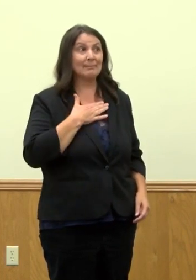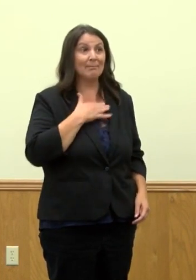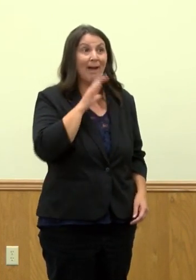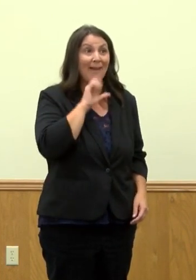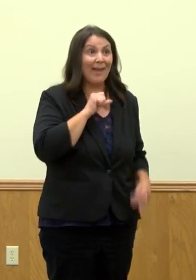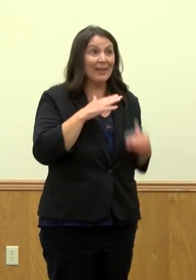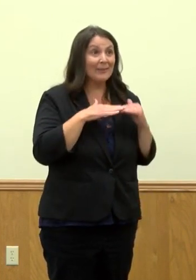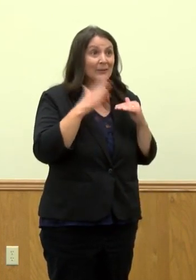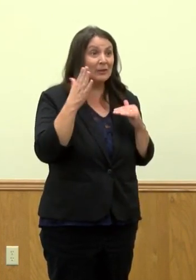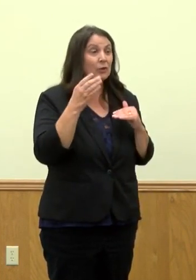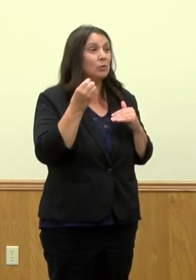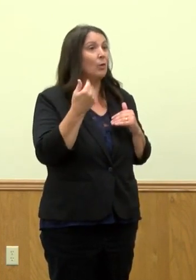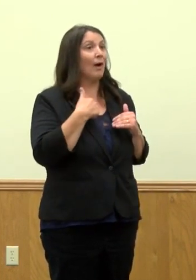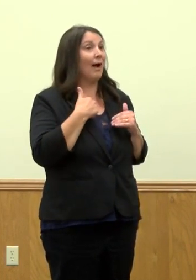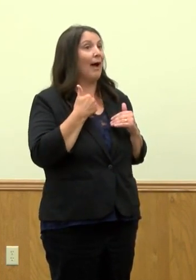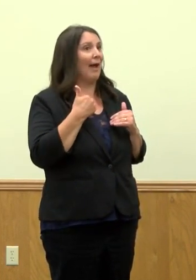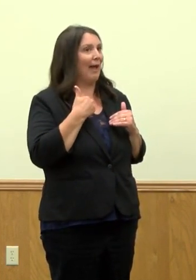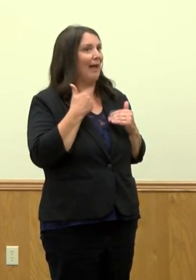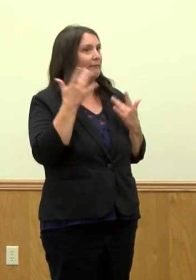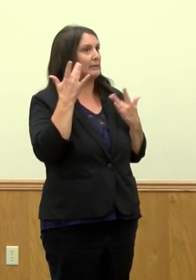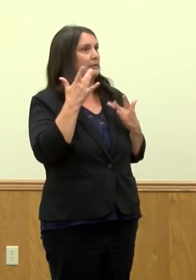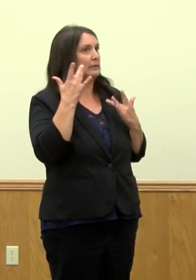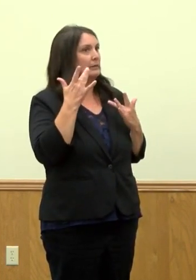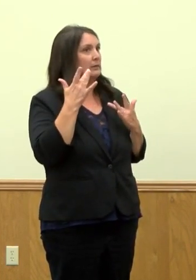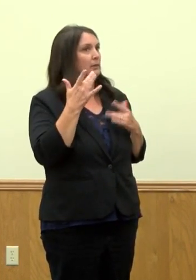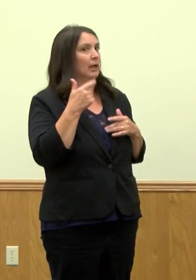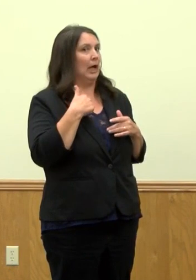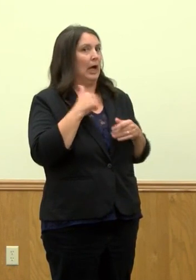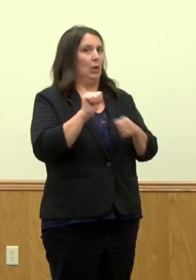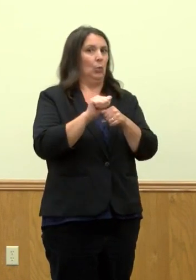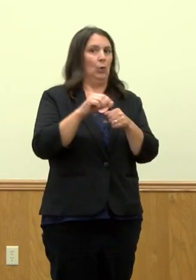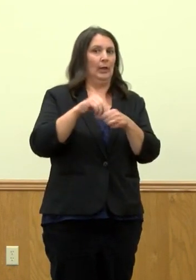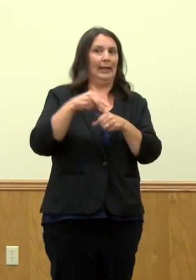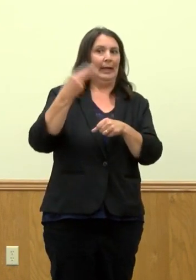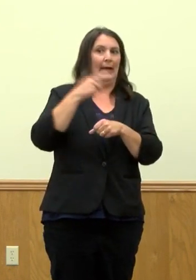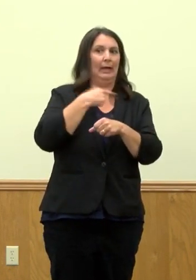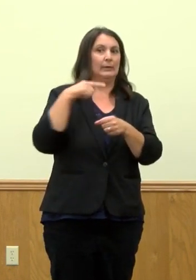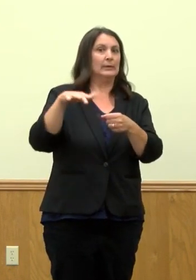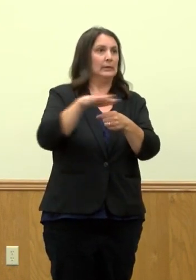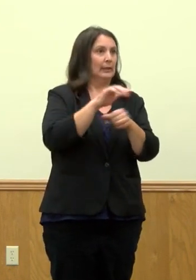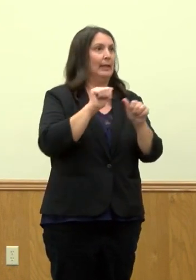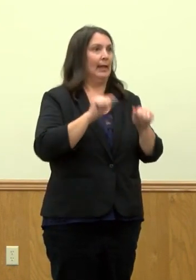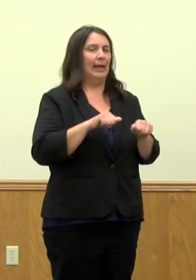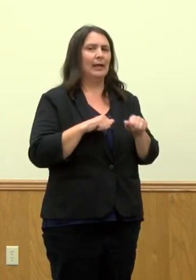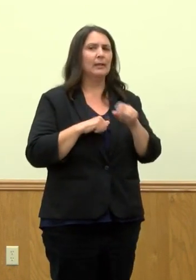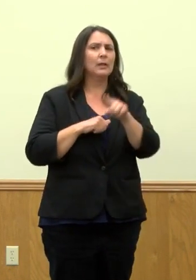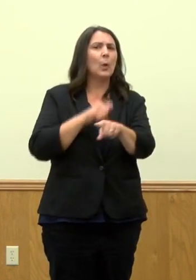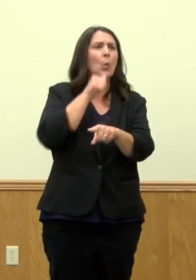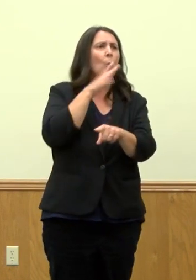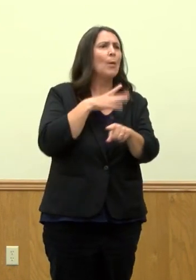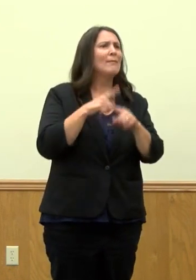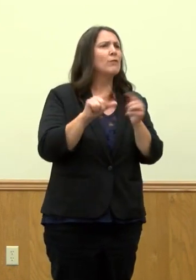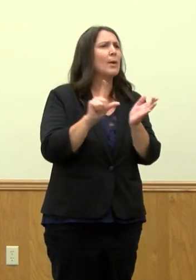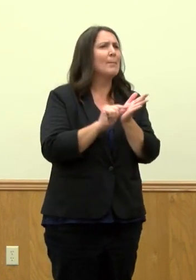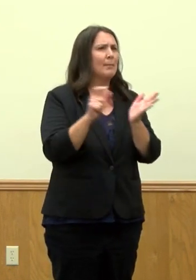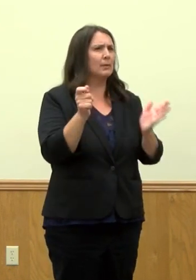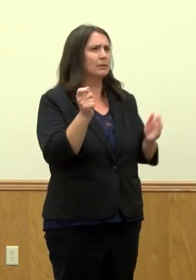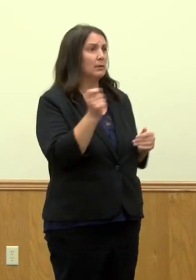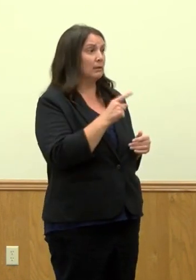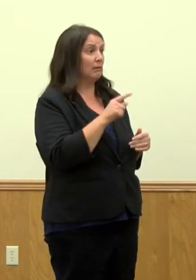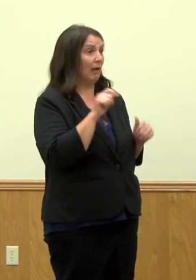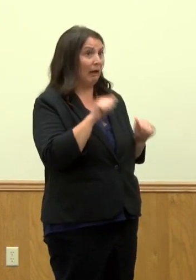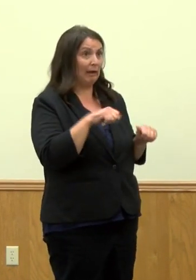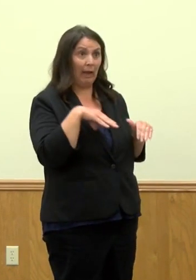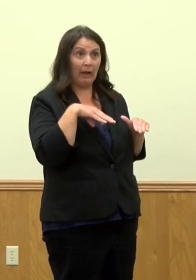underlying medical conditions, or through high-risk settings, and they will be able to receive it. Are they locked in, or do they keep people with an appointment?